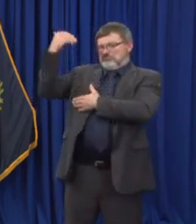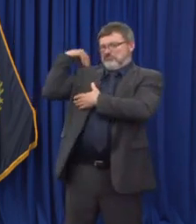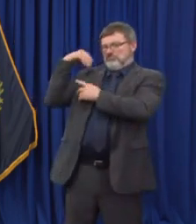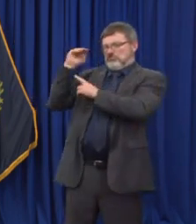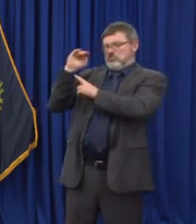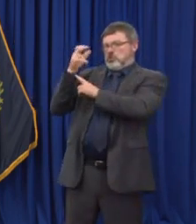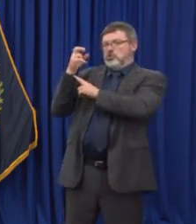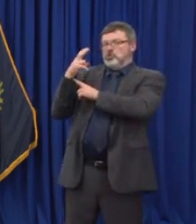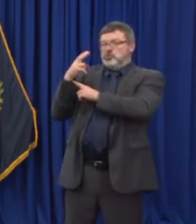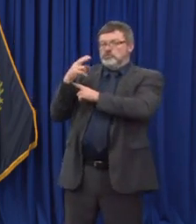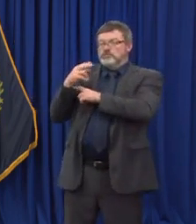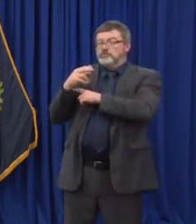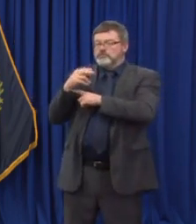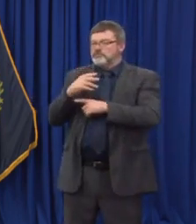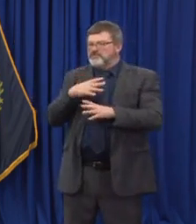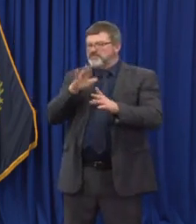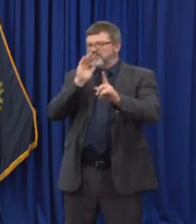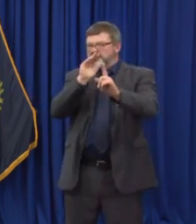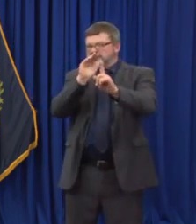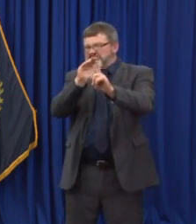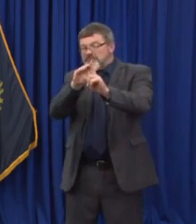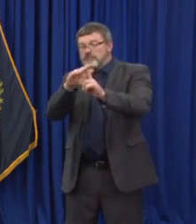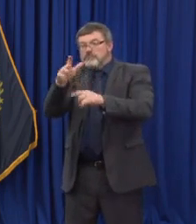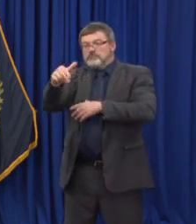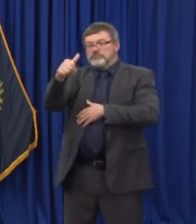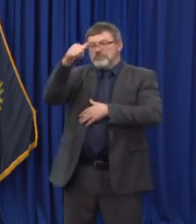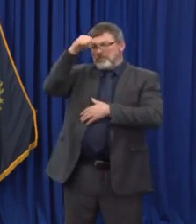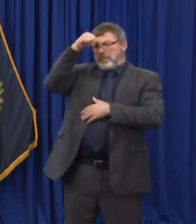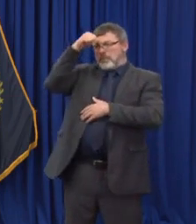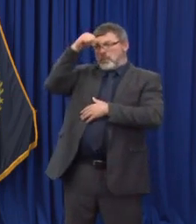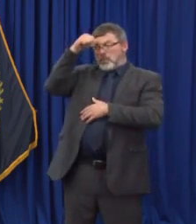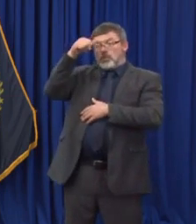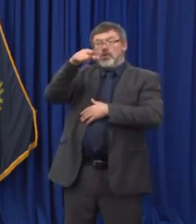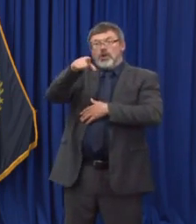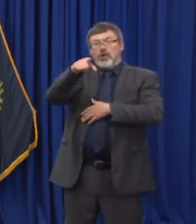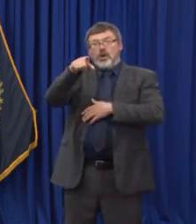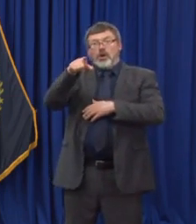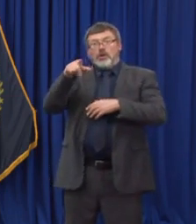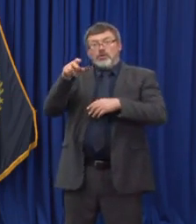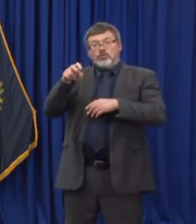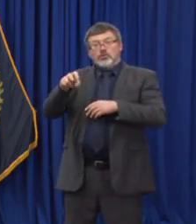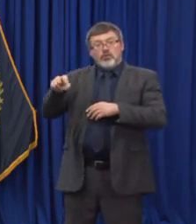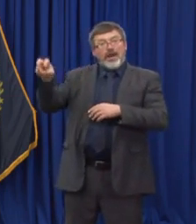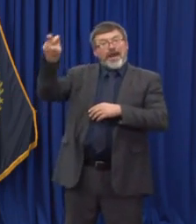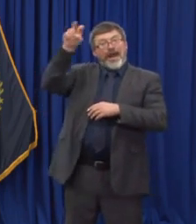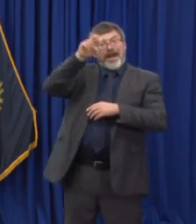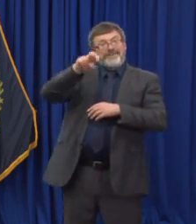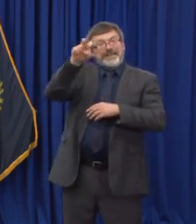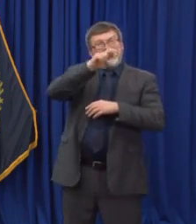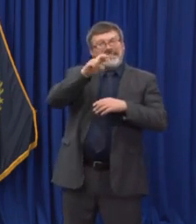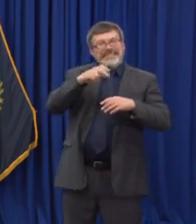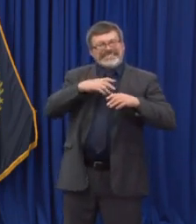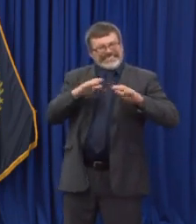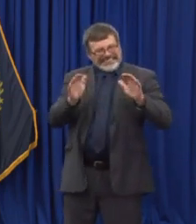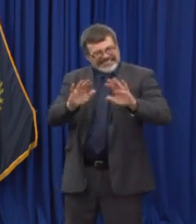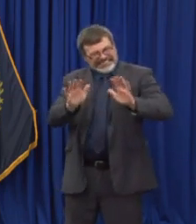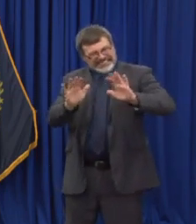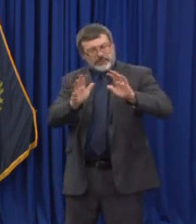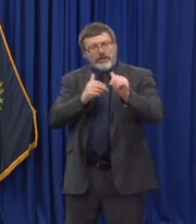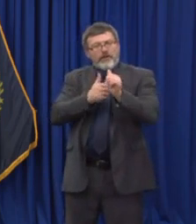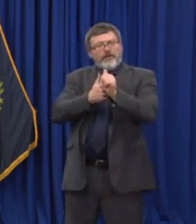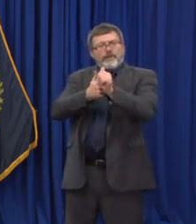choose to travel it's best to avoid public transportation and then also attending any large events or crowded spaces.